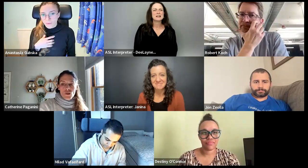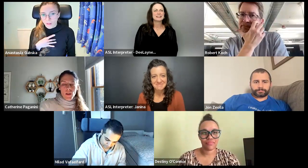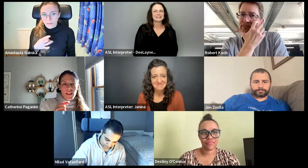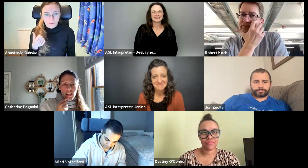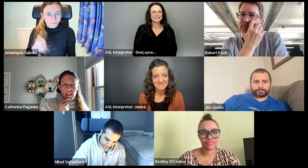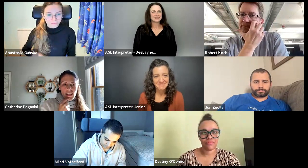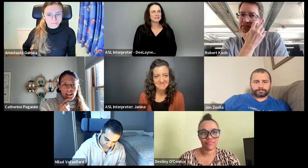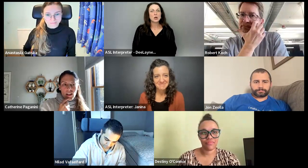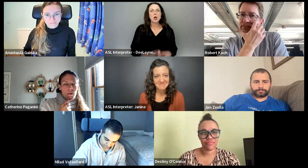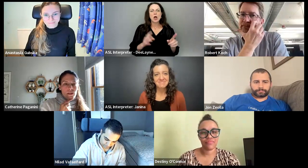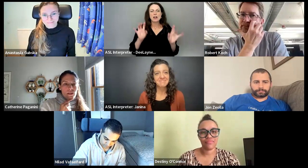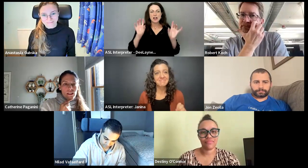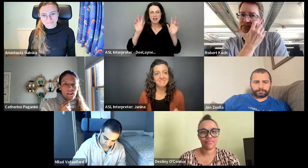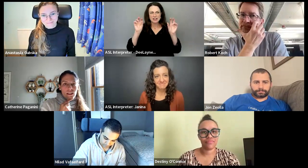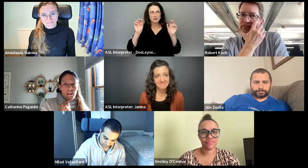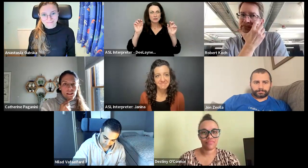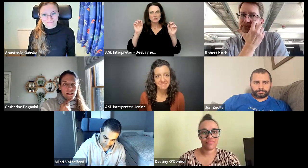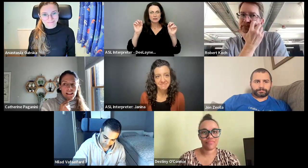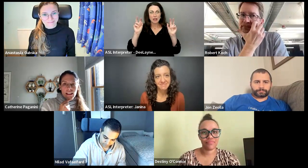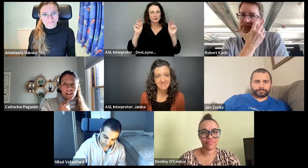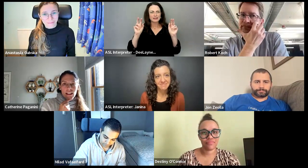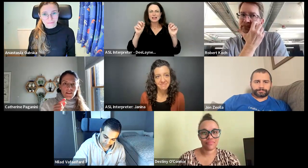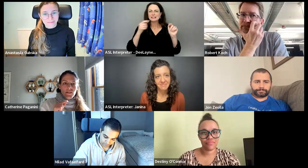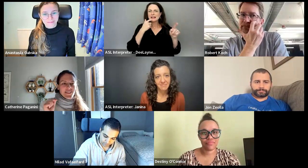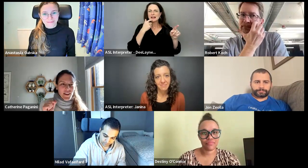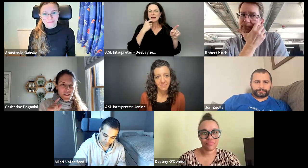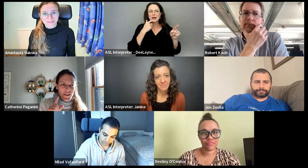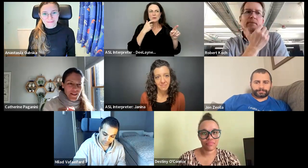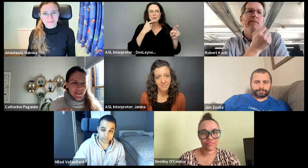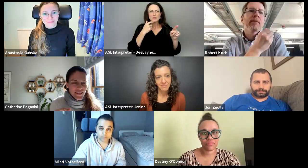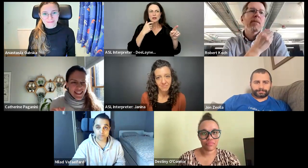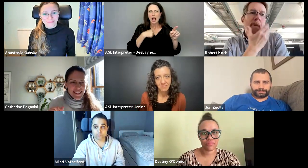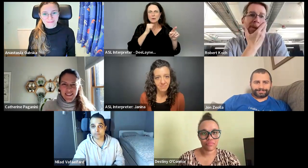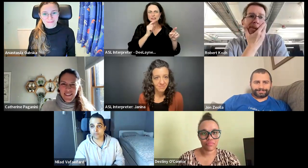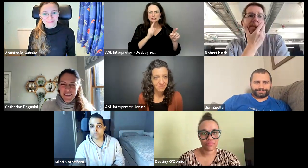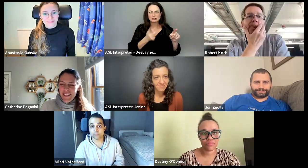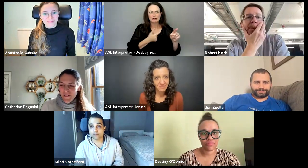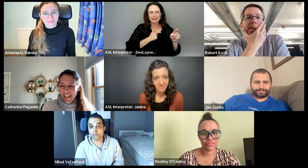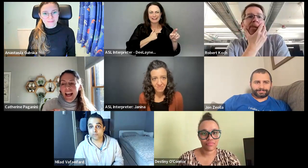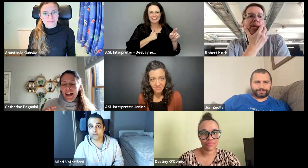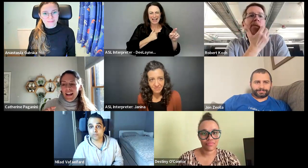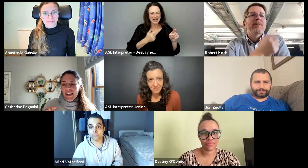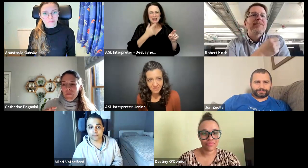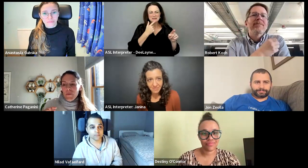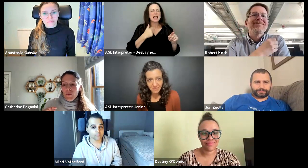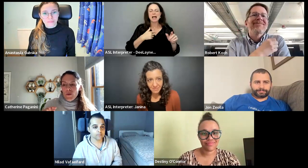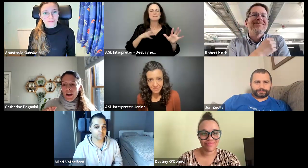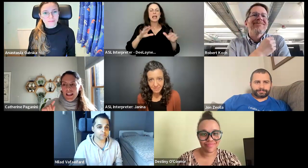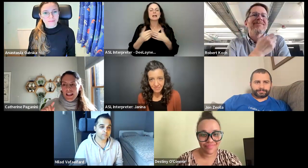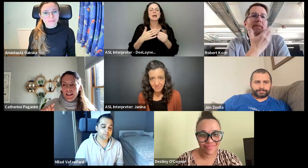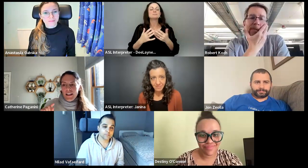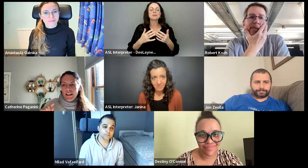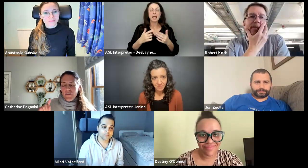And just one thing. Oops. Uh, I, yeah, I wasn't sure if Anastasia was going to say something. Um,